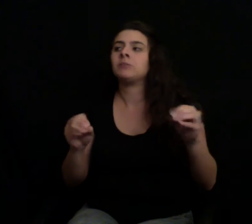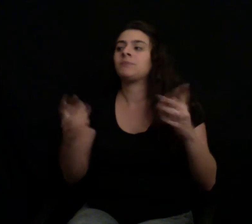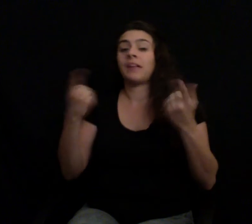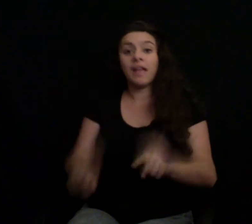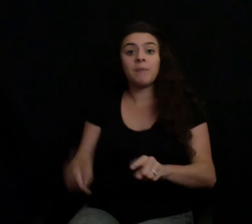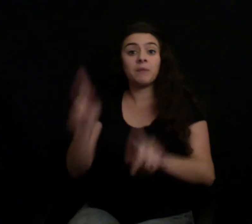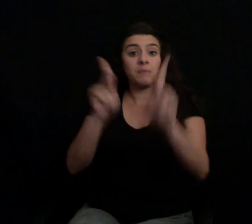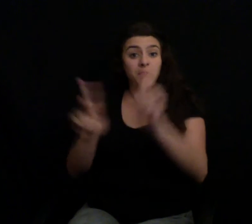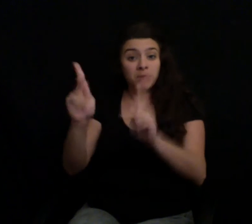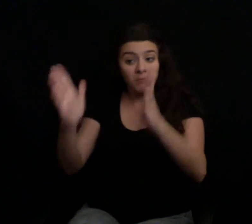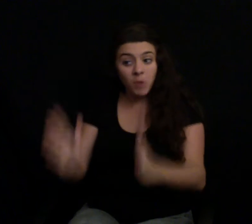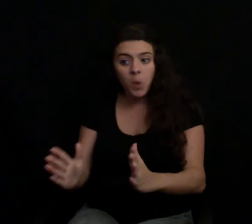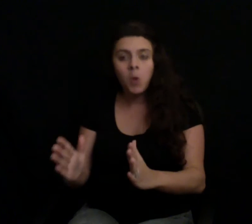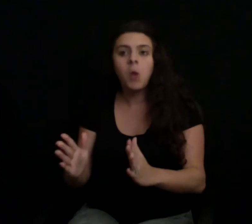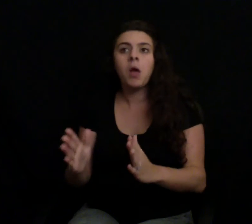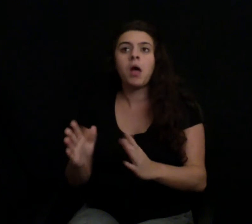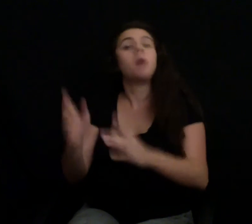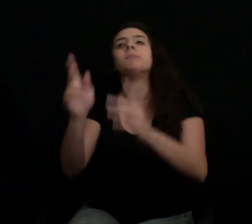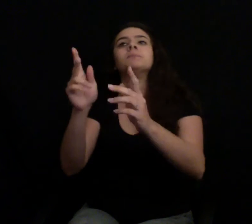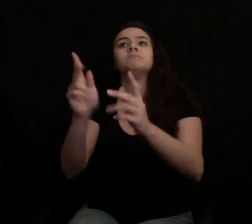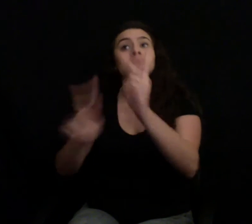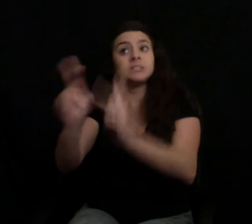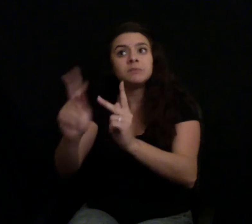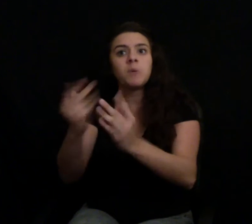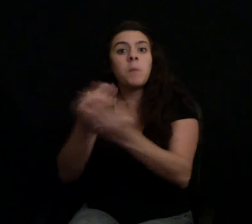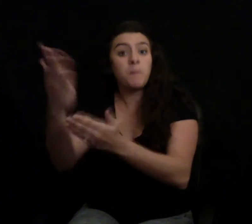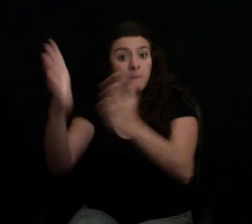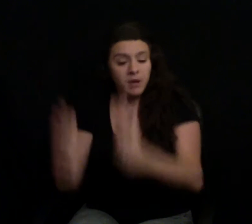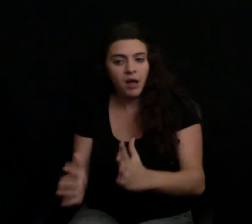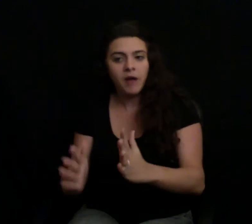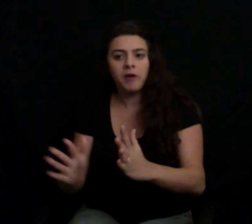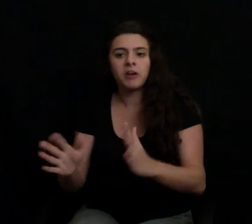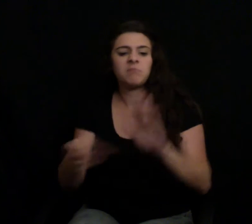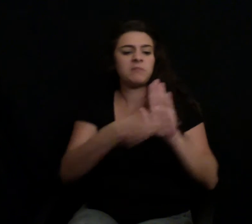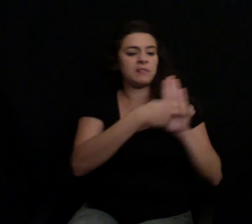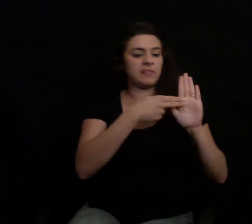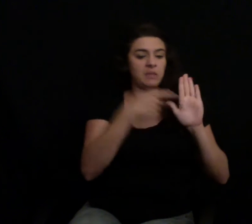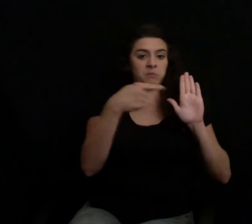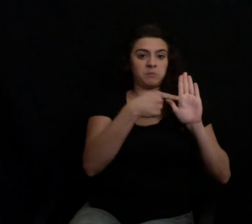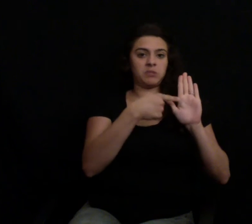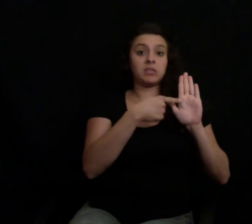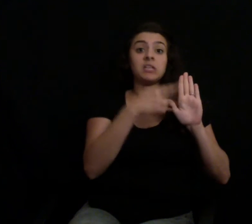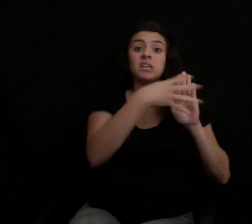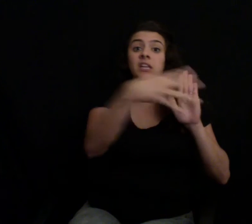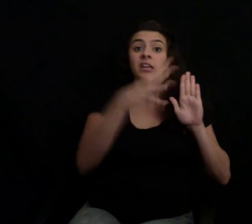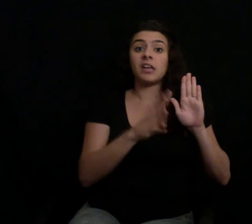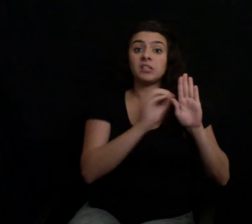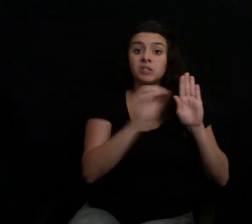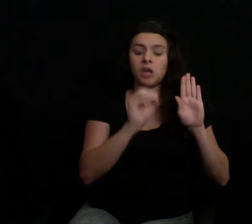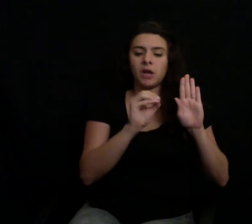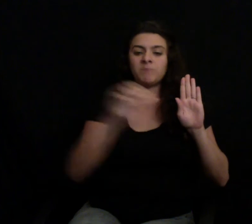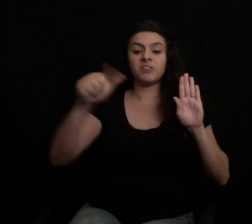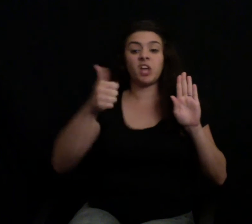says nothing about that. So they assume that the one next to it must be in cages. So they're preying on